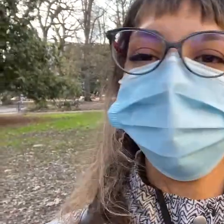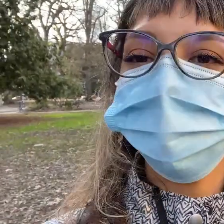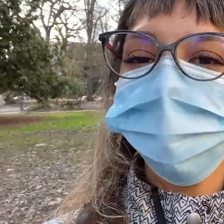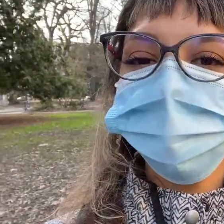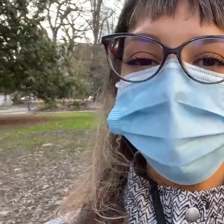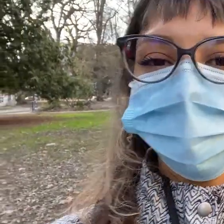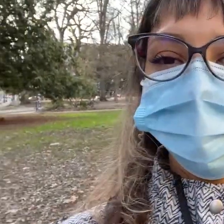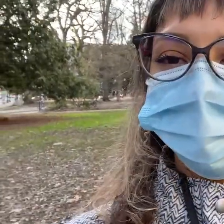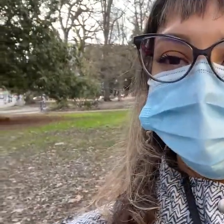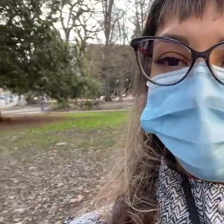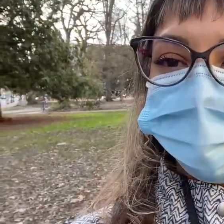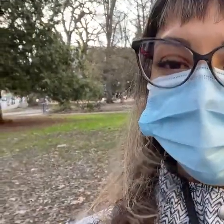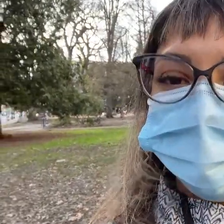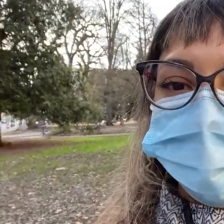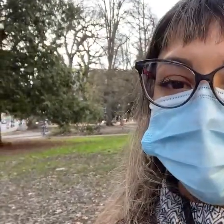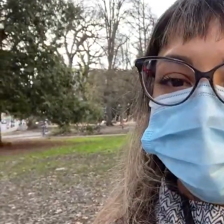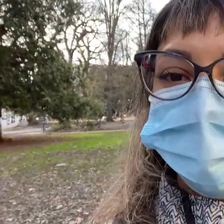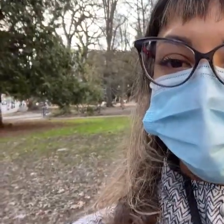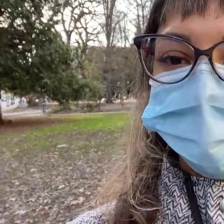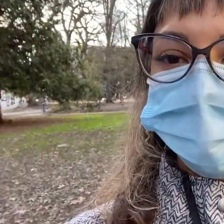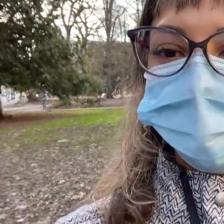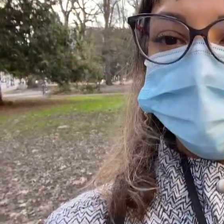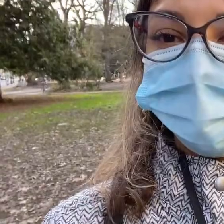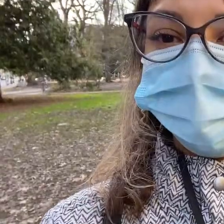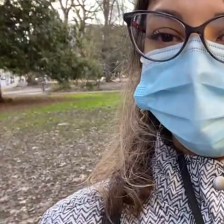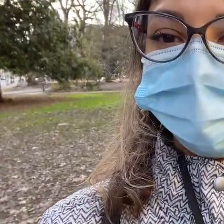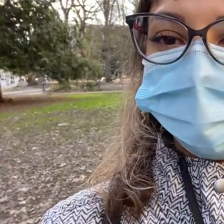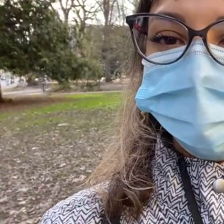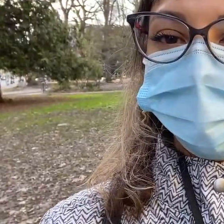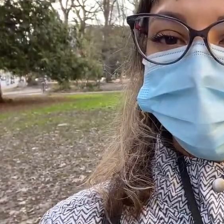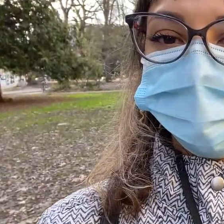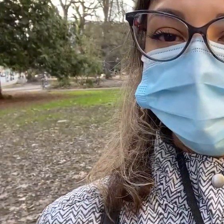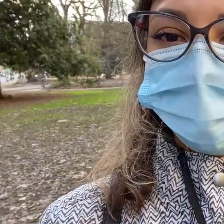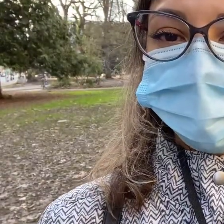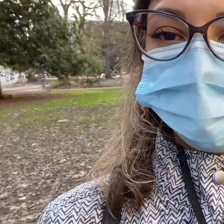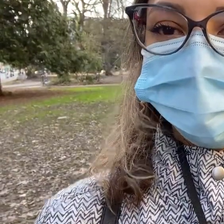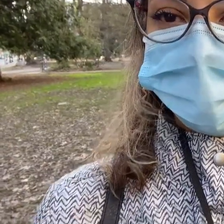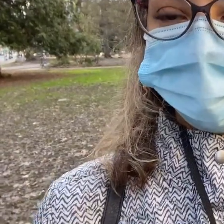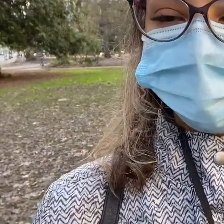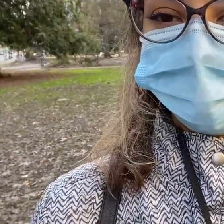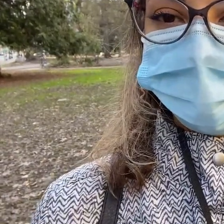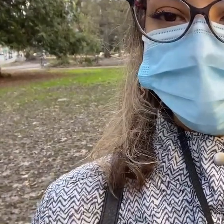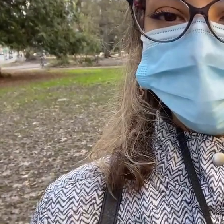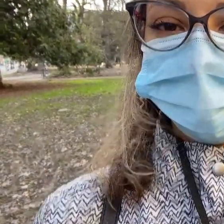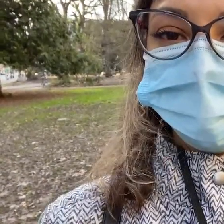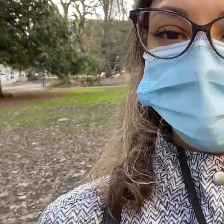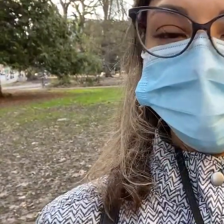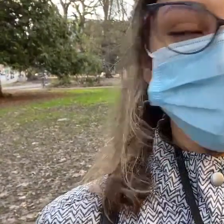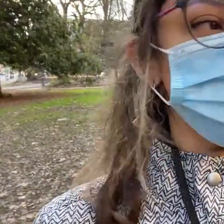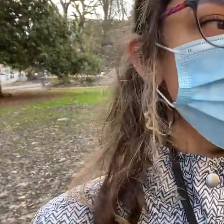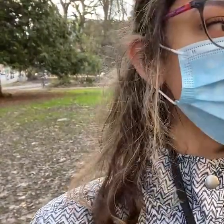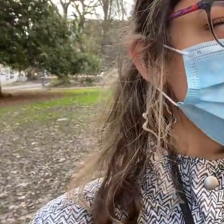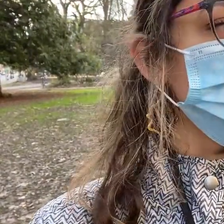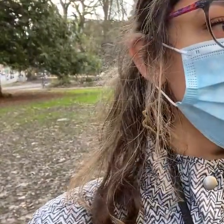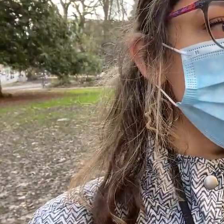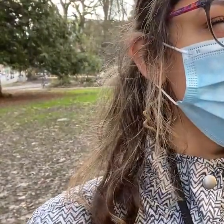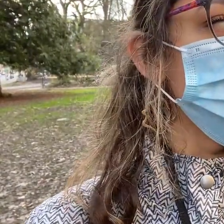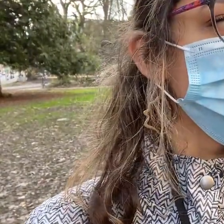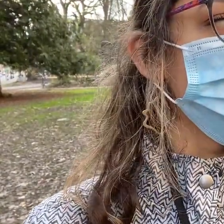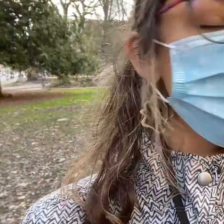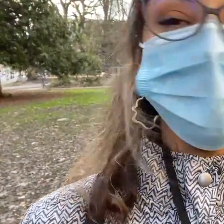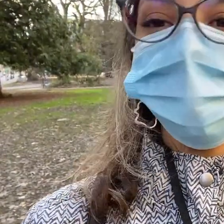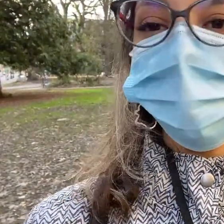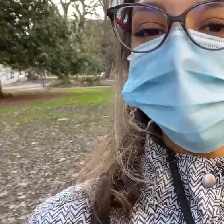all right well i'm gonna go chat with these beautiful people over here hope everybody has a great day thank you for watching